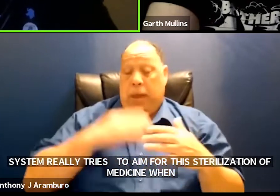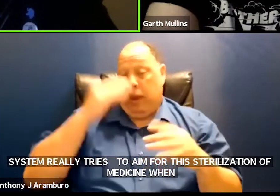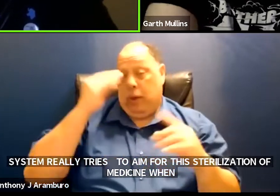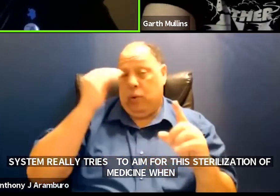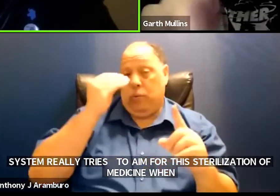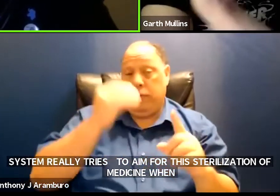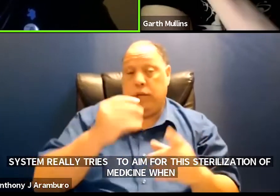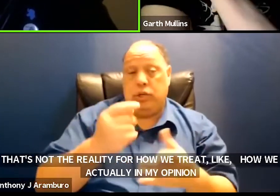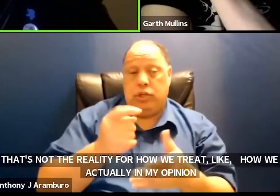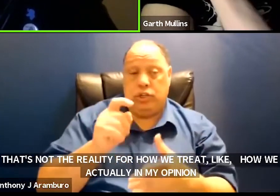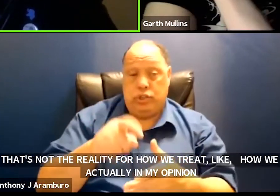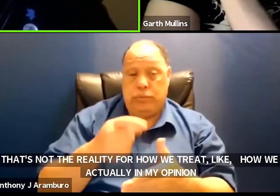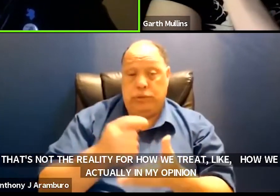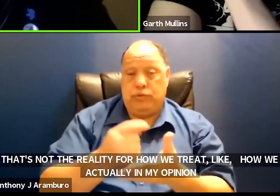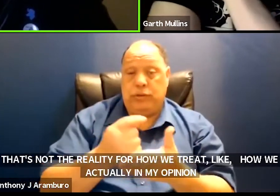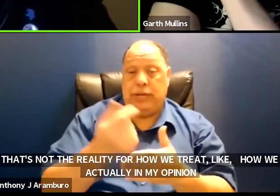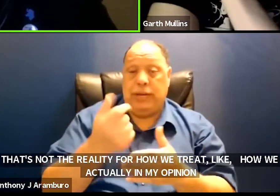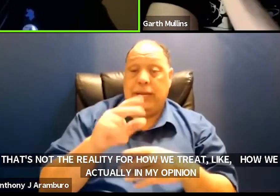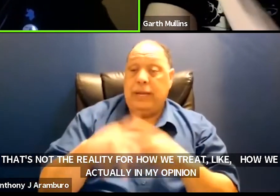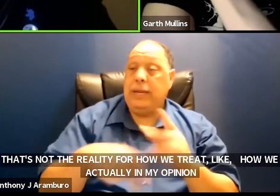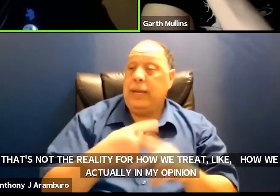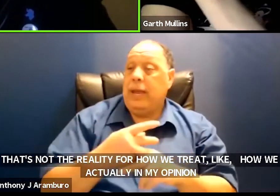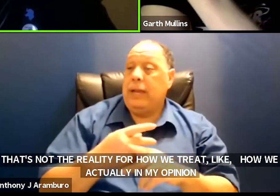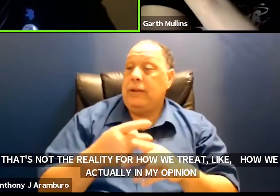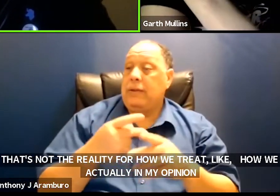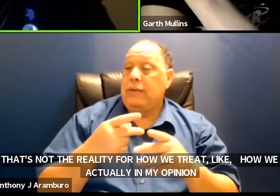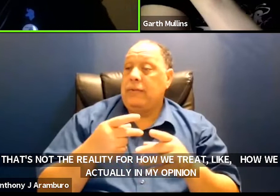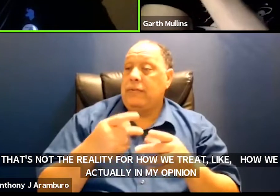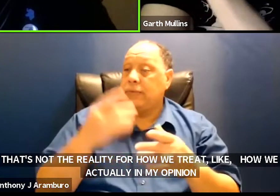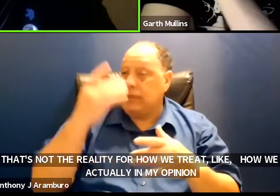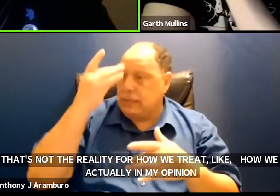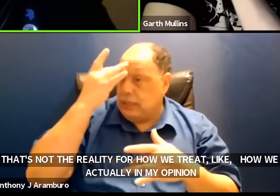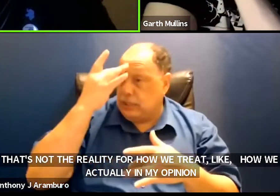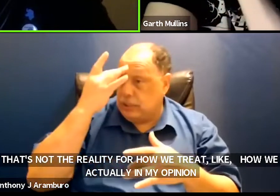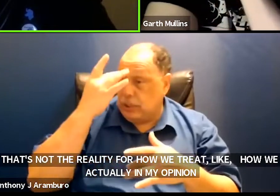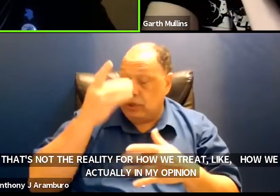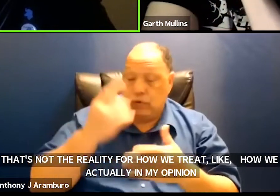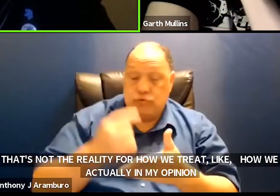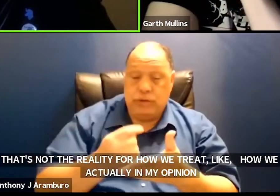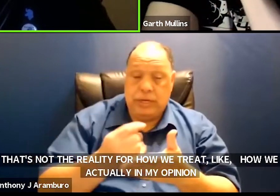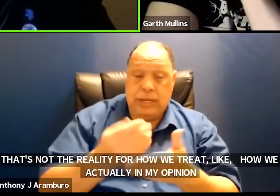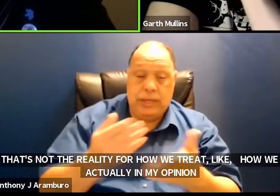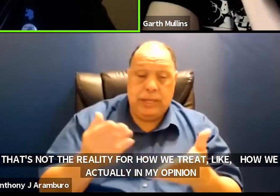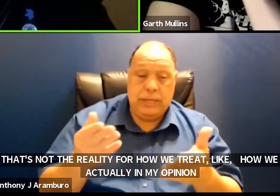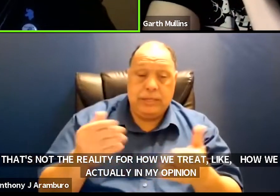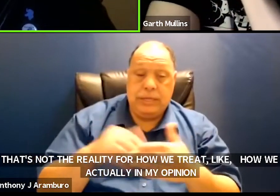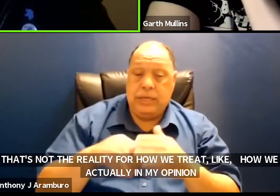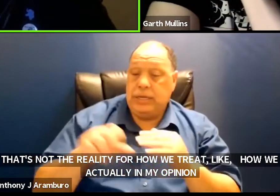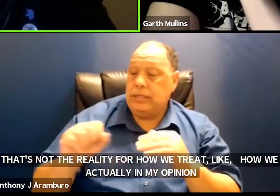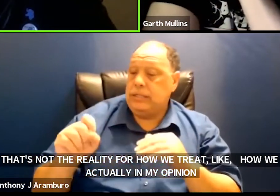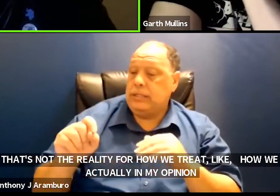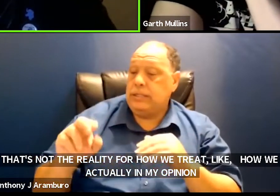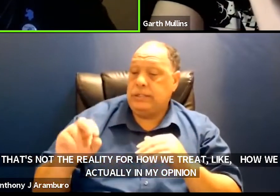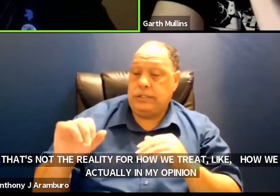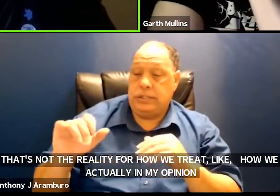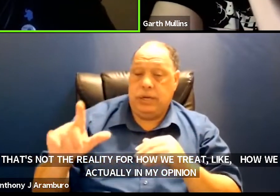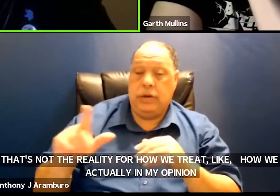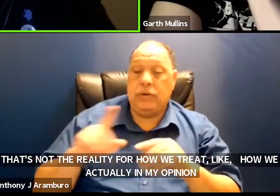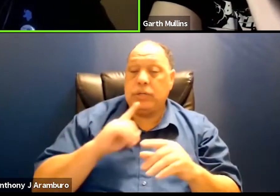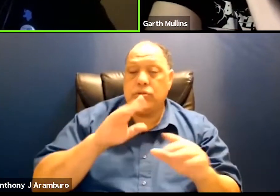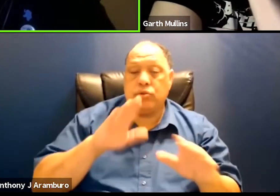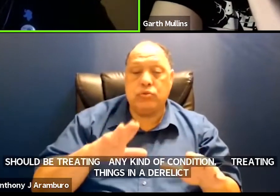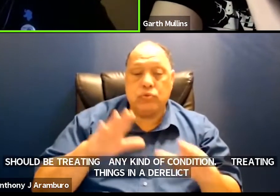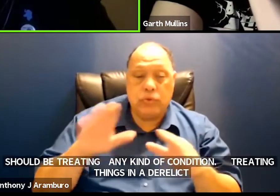treating any kind of condition um treating things in a sterile condition is great for like an open wound